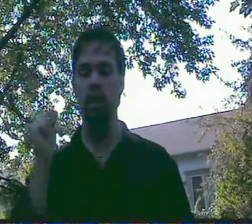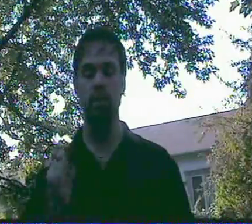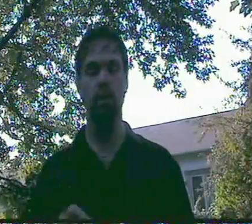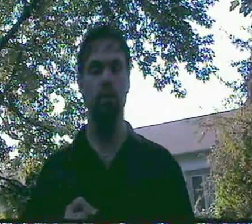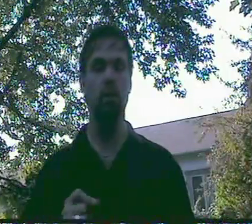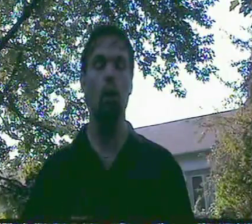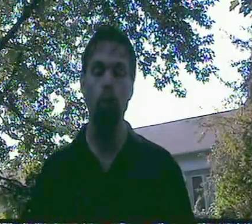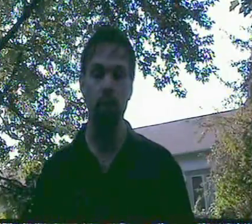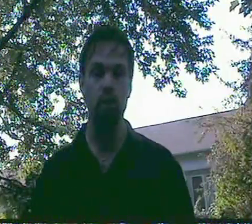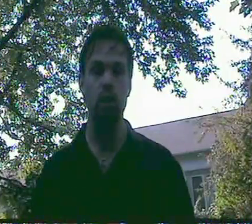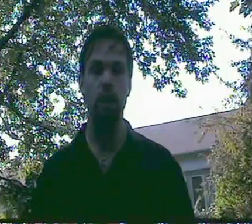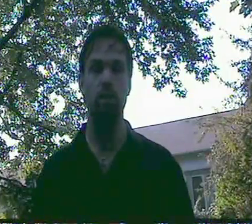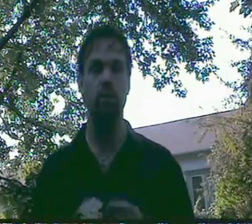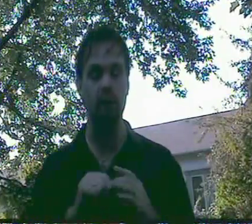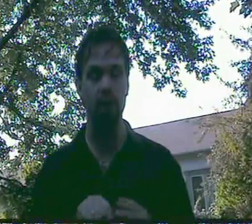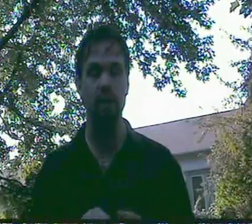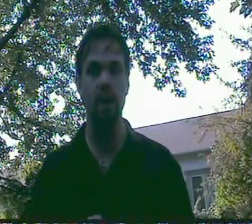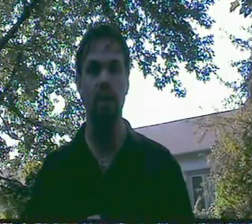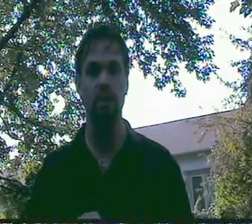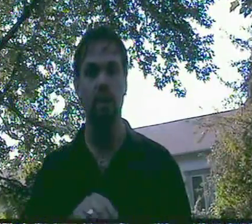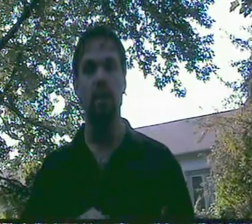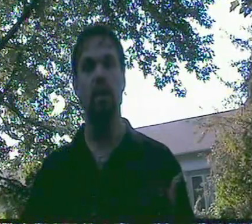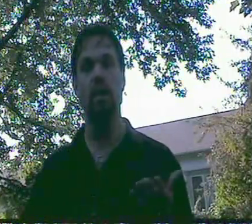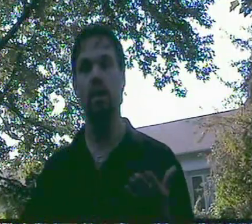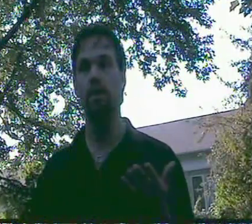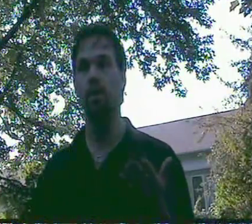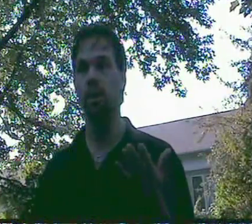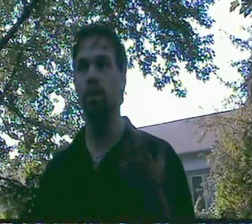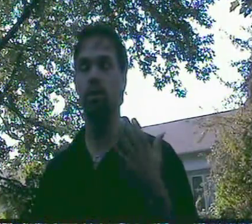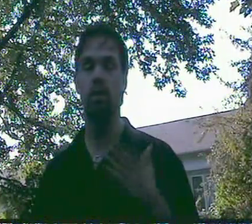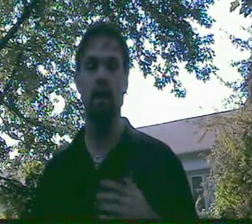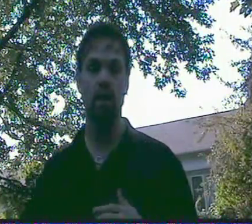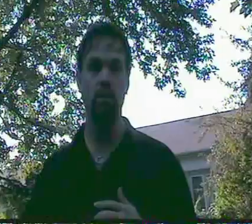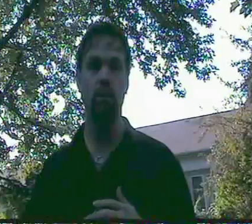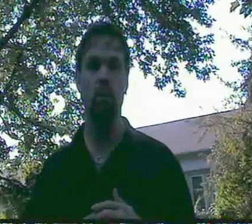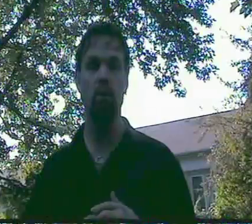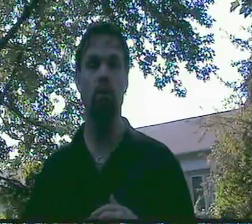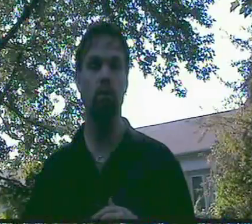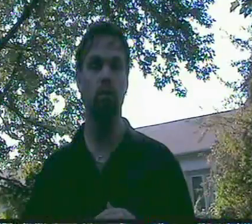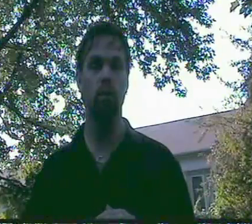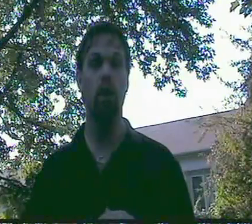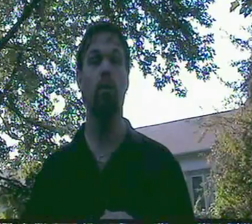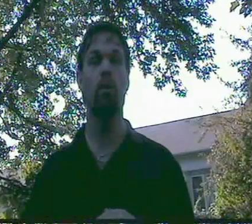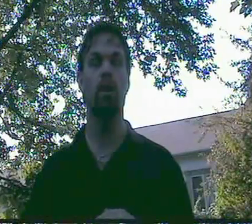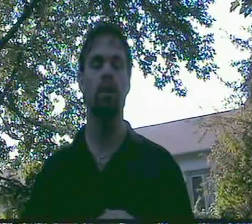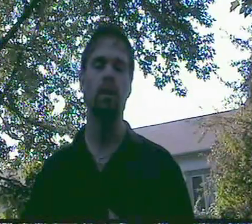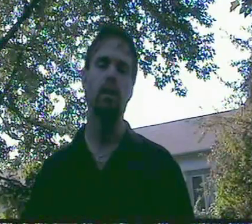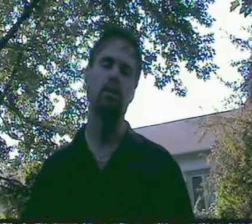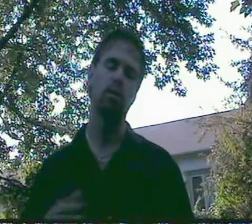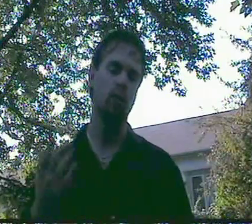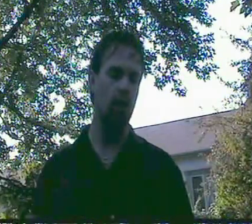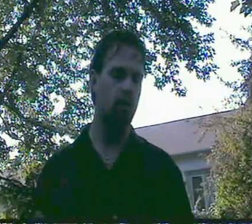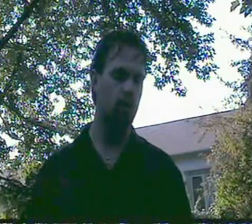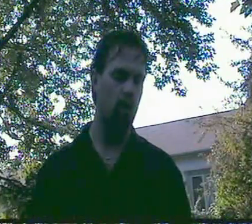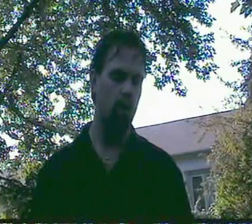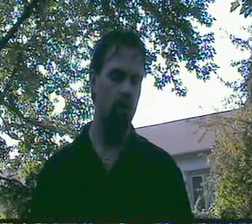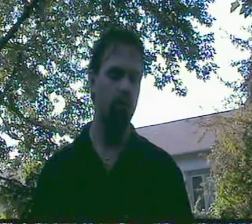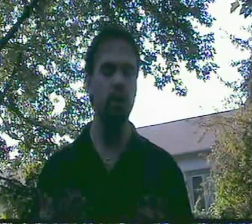guys, is the opening chapter. It's not the end, but it is the end for those who are not prepared. So, guys, please